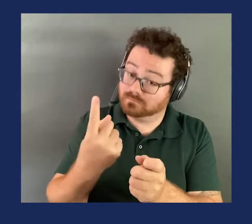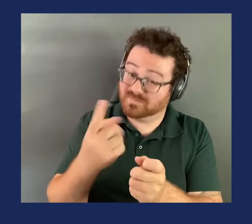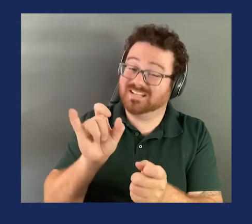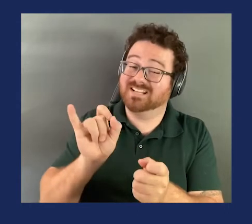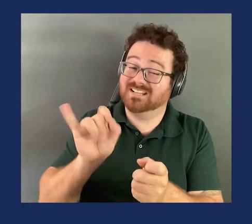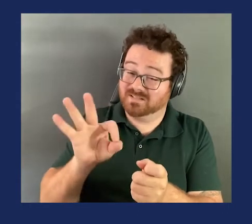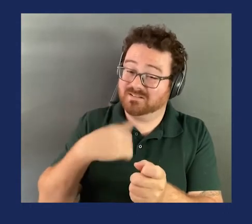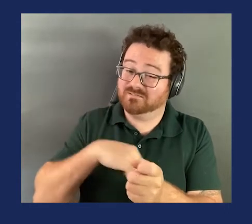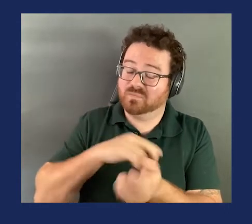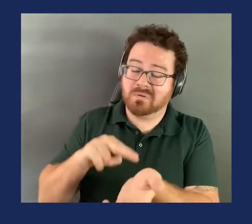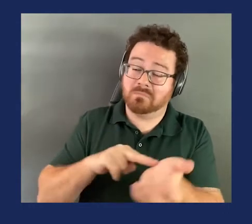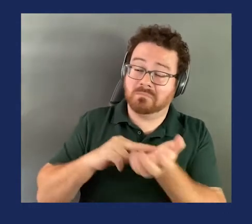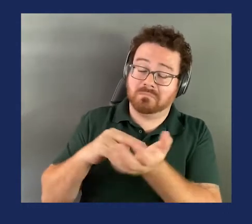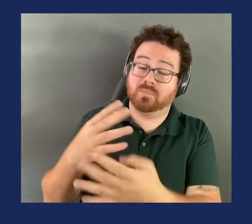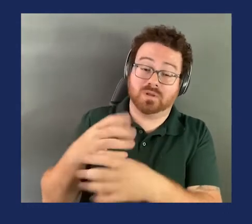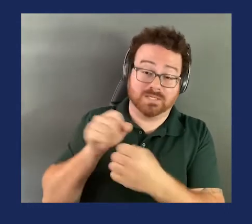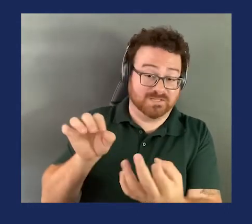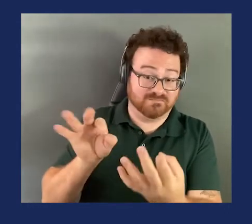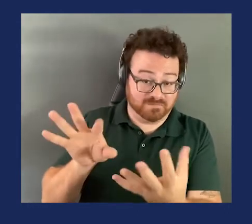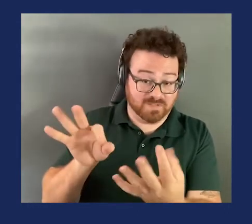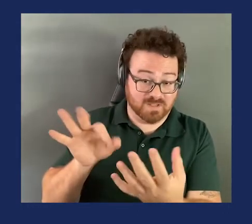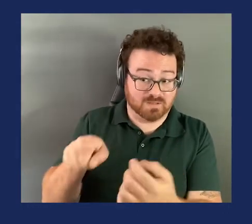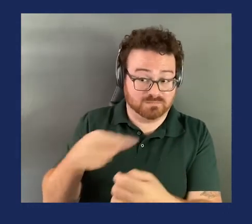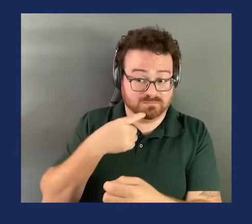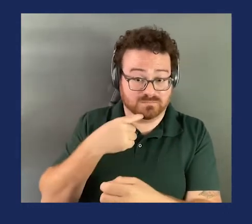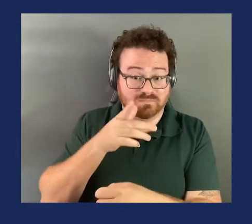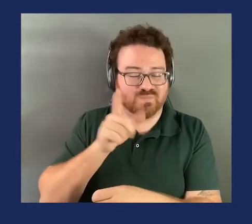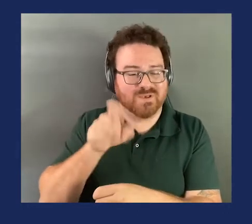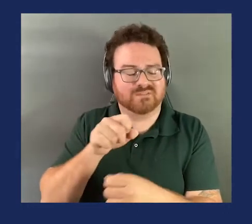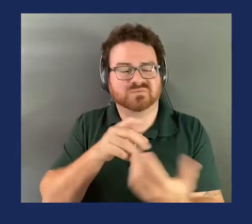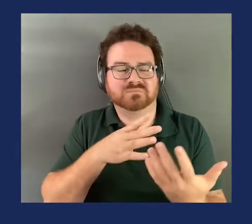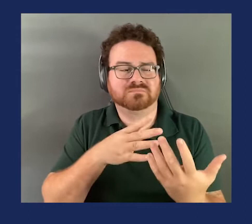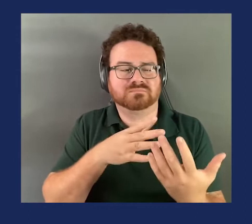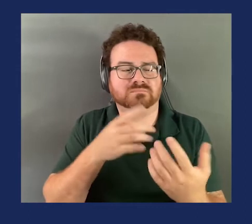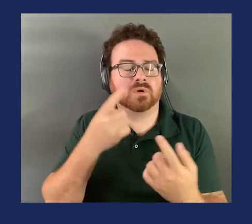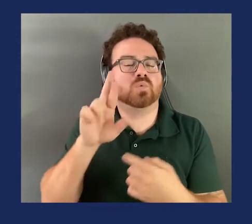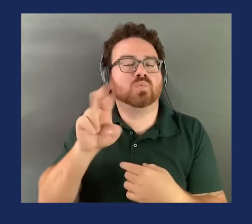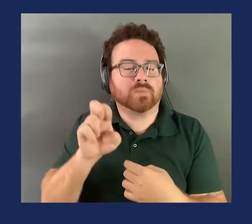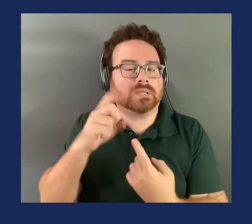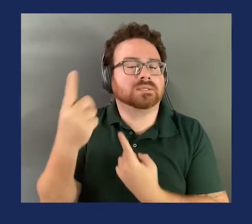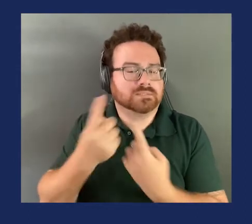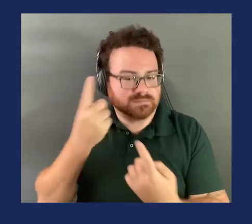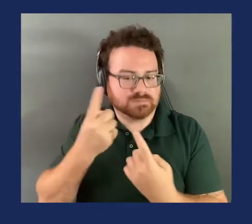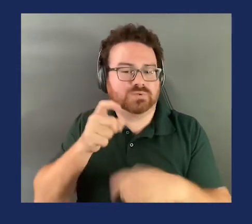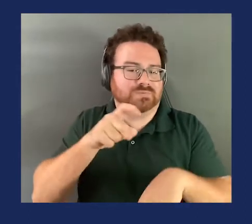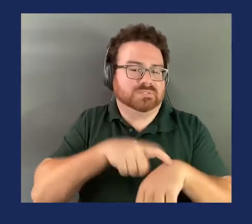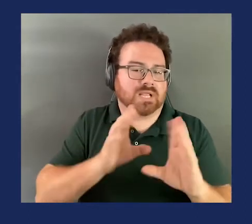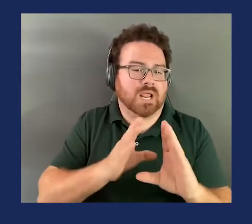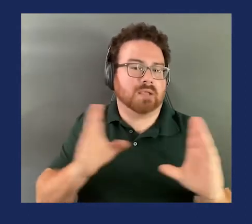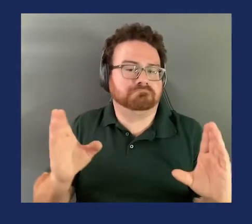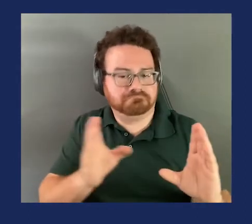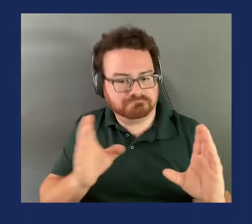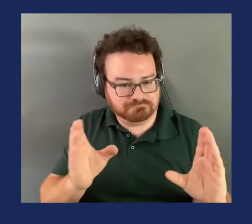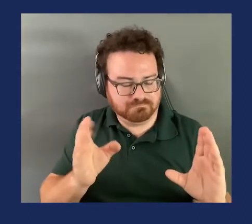receive comments that we need to revisit the time period, that we will take a closer look at that. But in the meantime, I do support